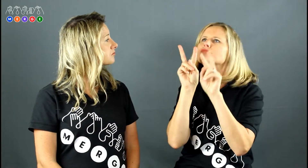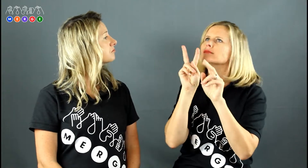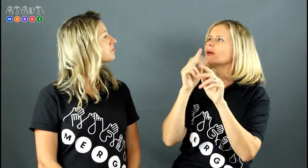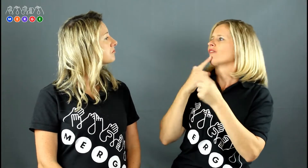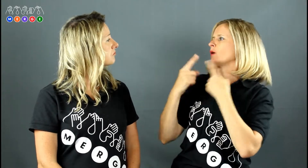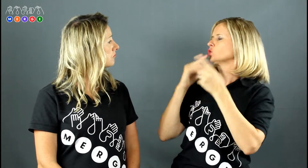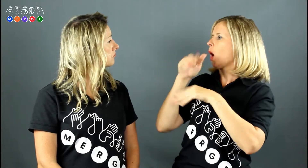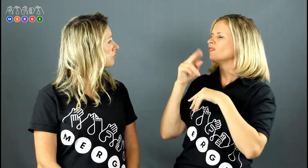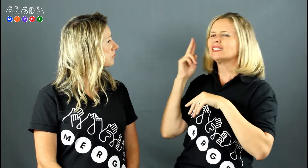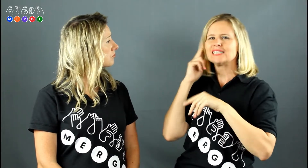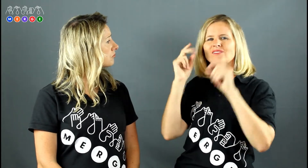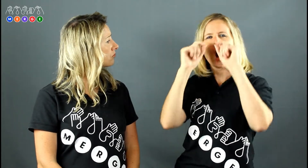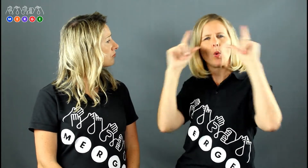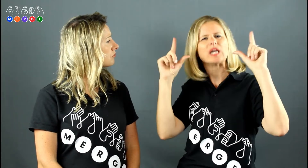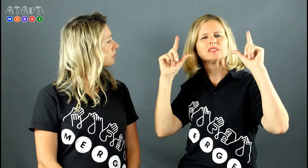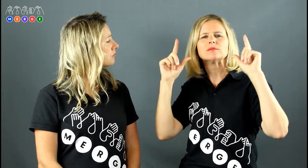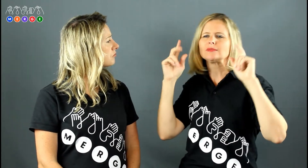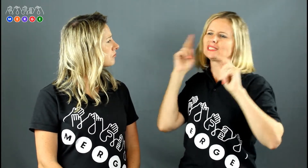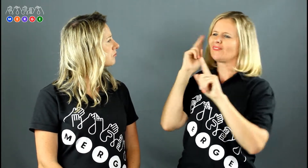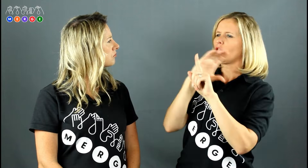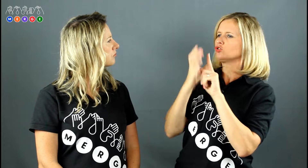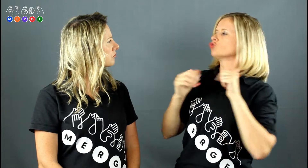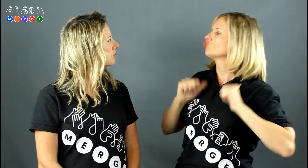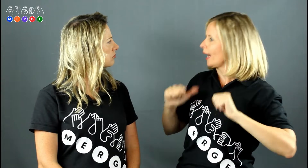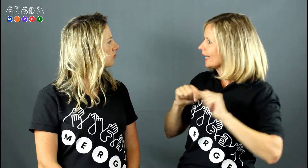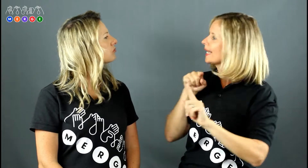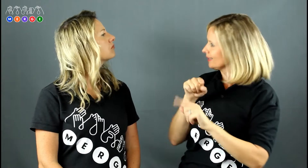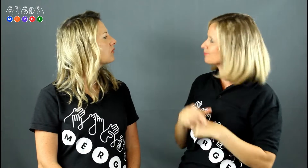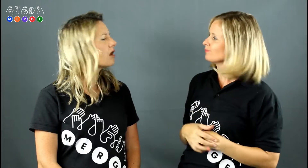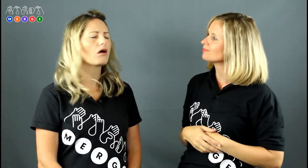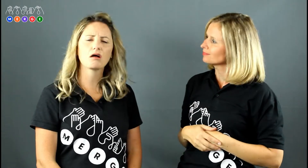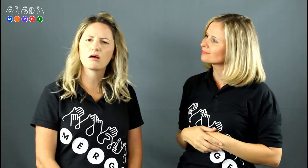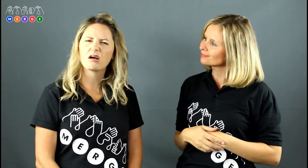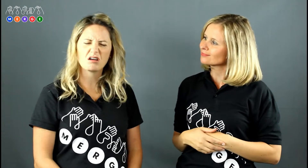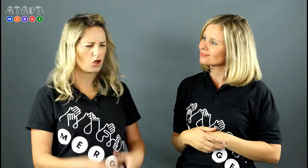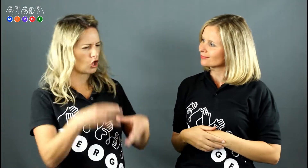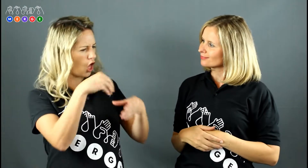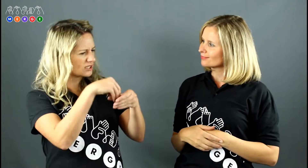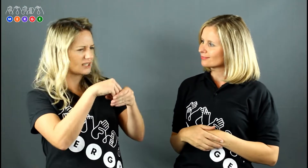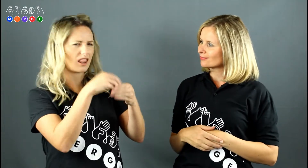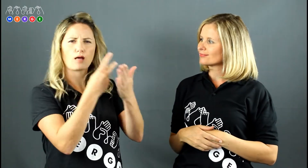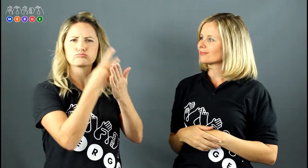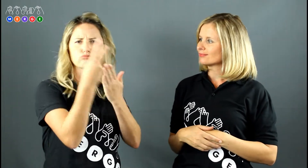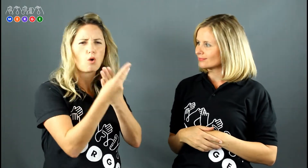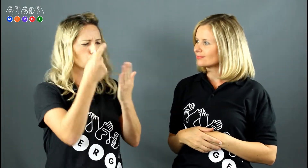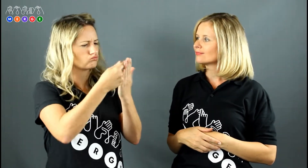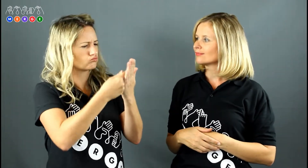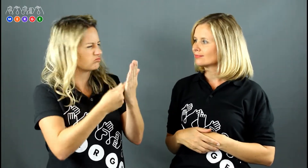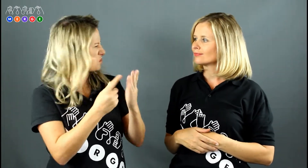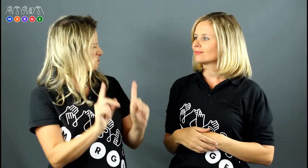come along and are able to watch and learn and receive information about Deaf culture and Deaf awareness. Okay,